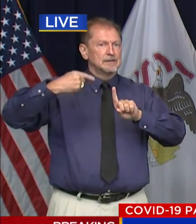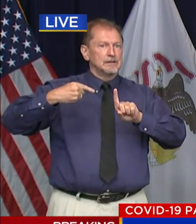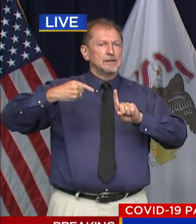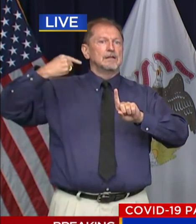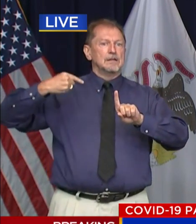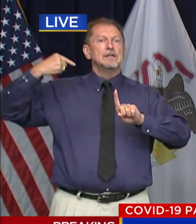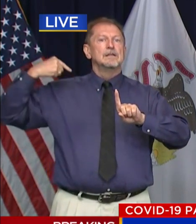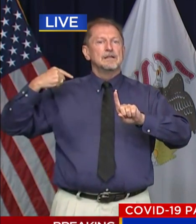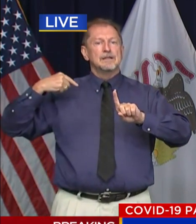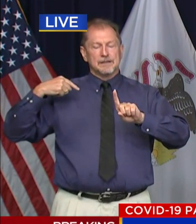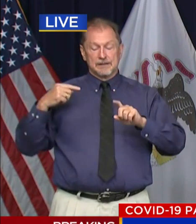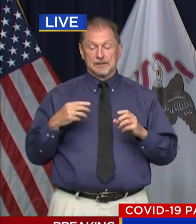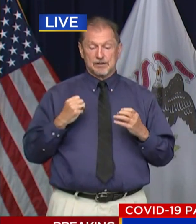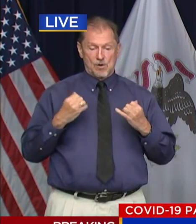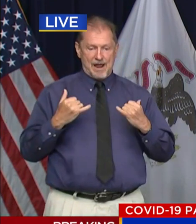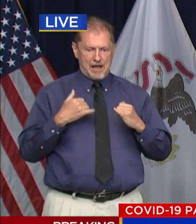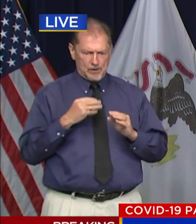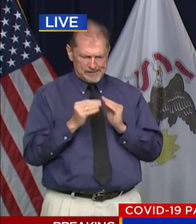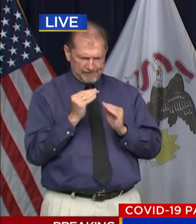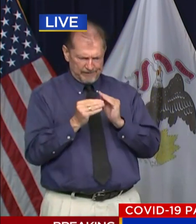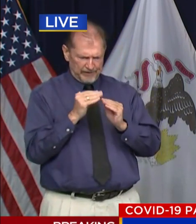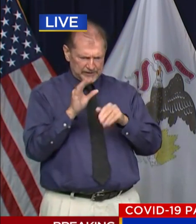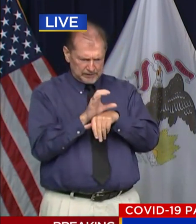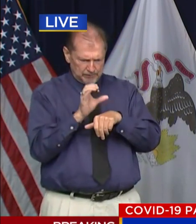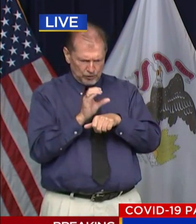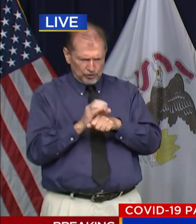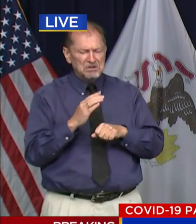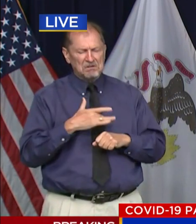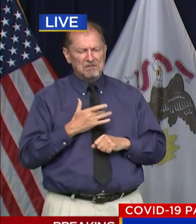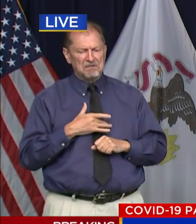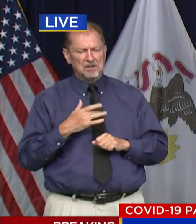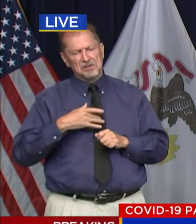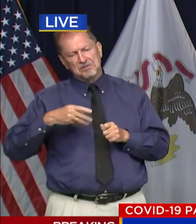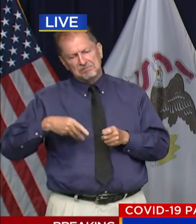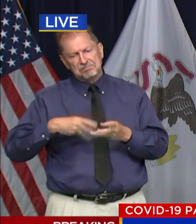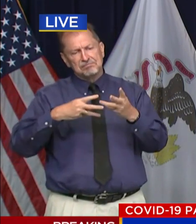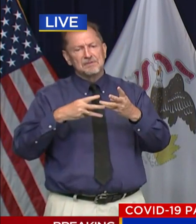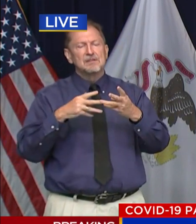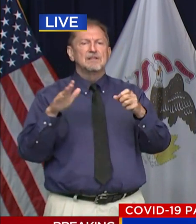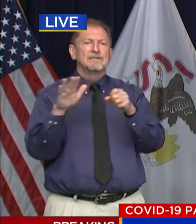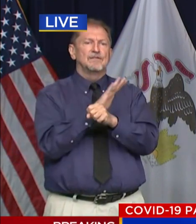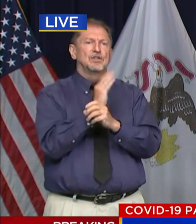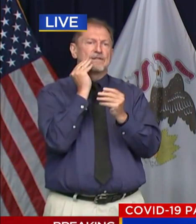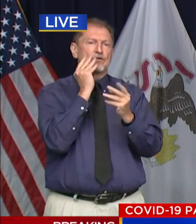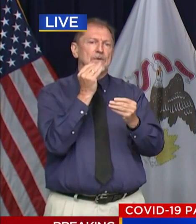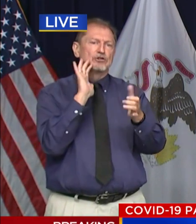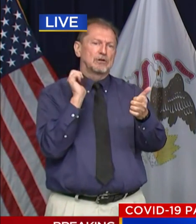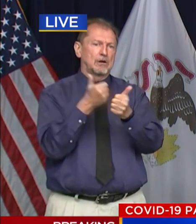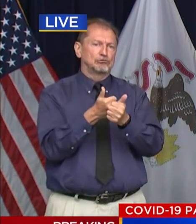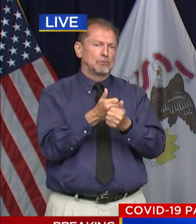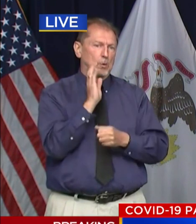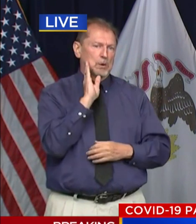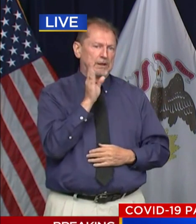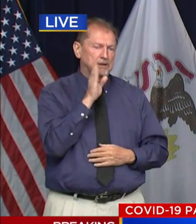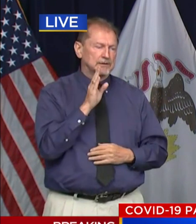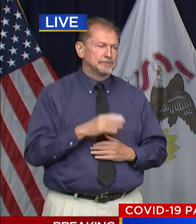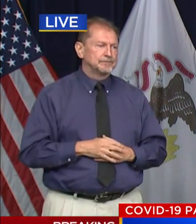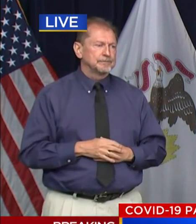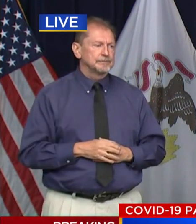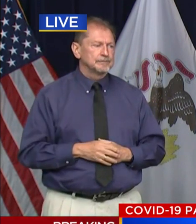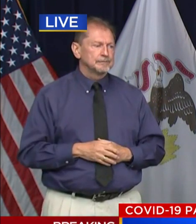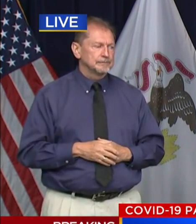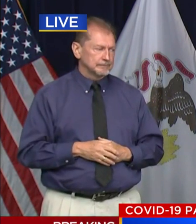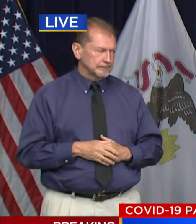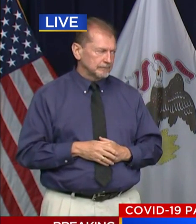is being worked on with urgency and we expect that this will be addressed very soon. Now I want to